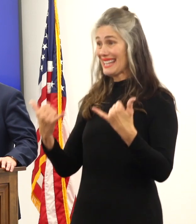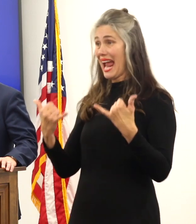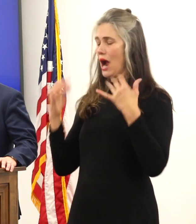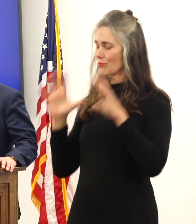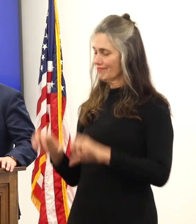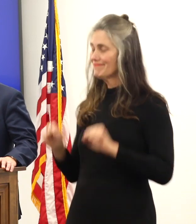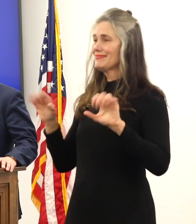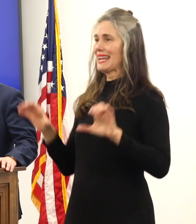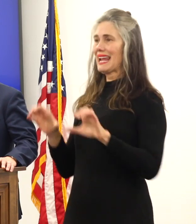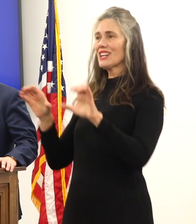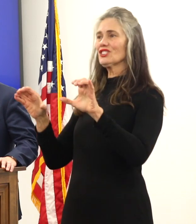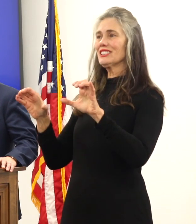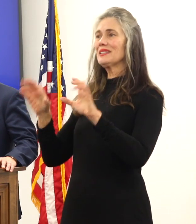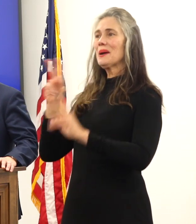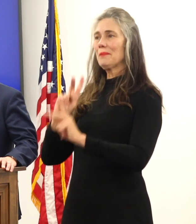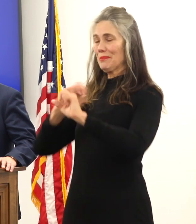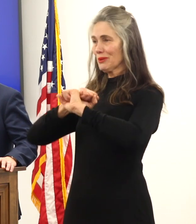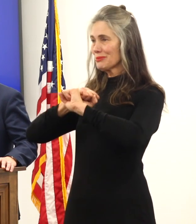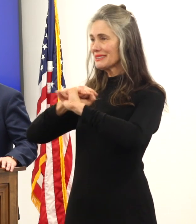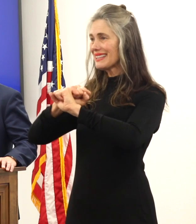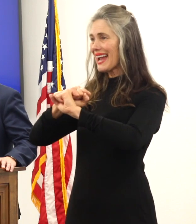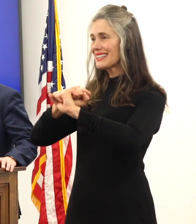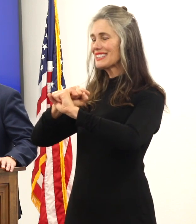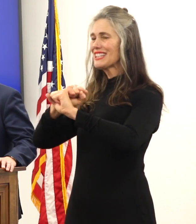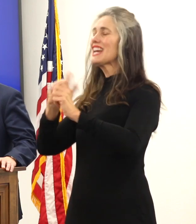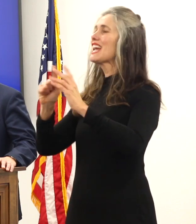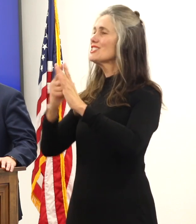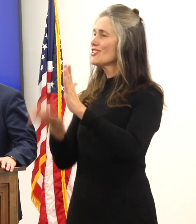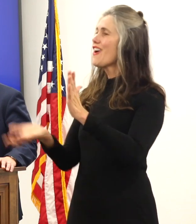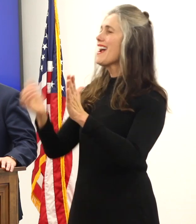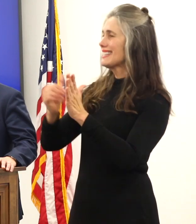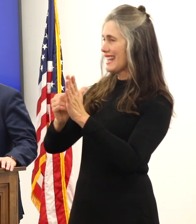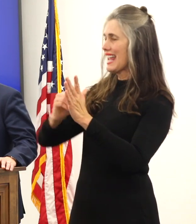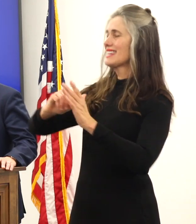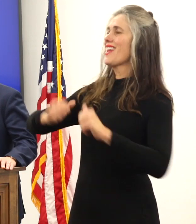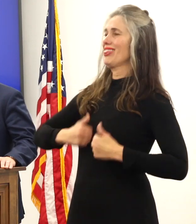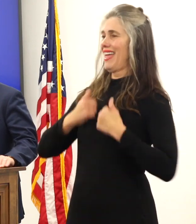so we can protect people and we again we can get back to normal as soon as we can